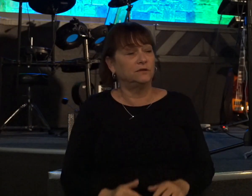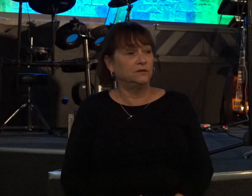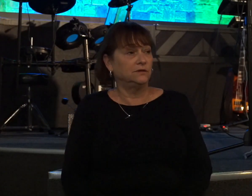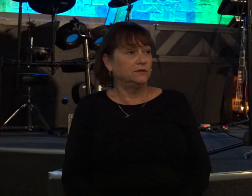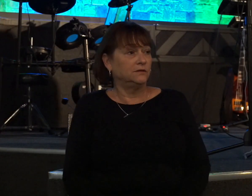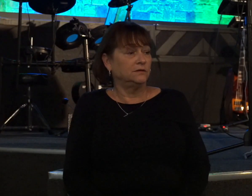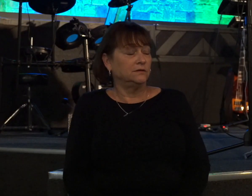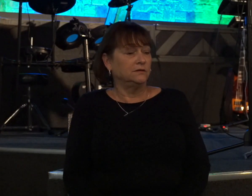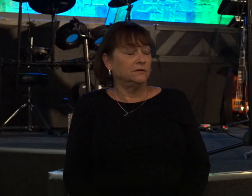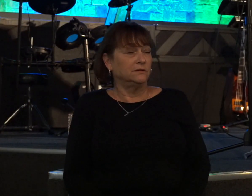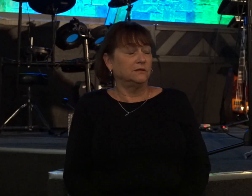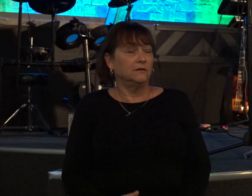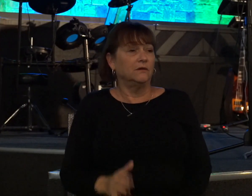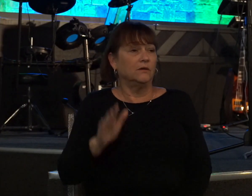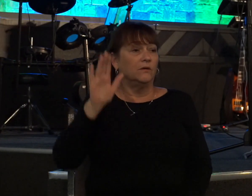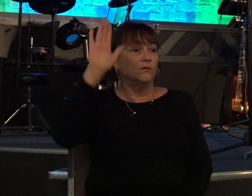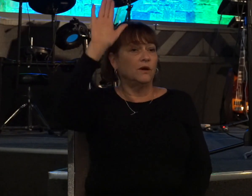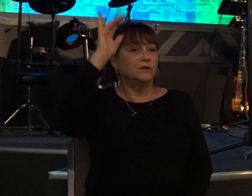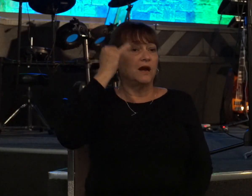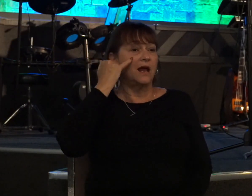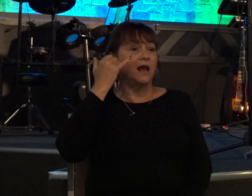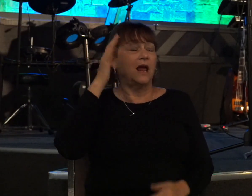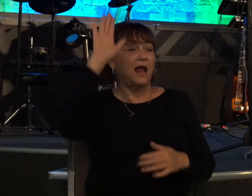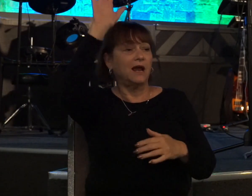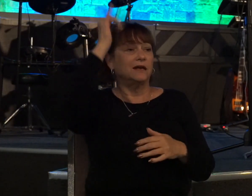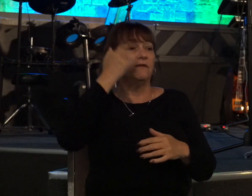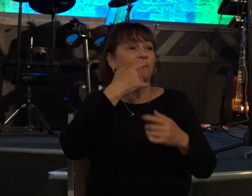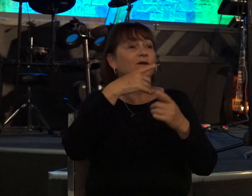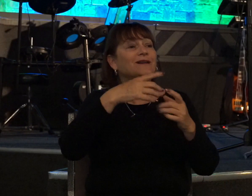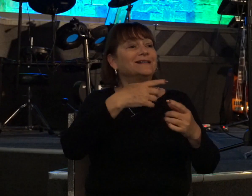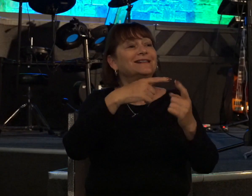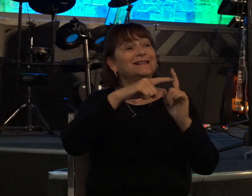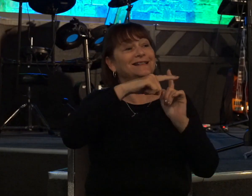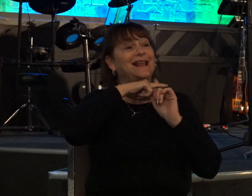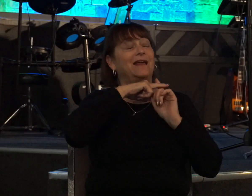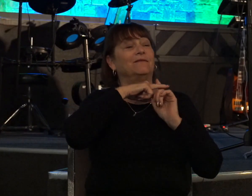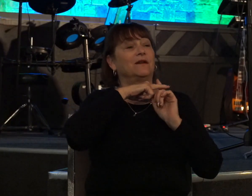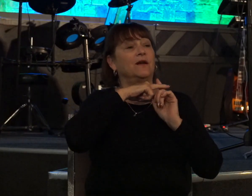raise your hand if you're saved right all right we can start there